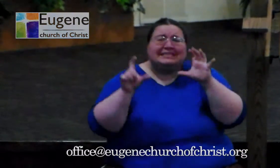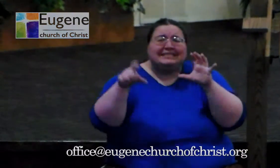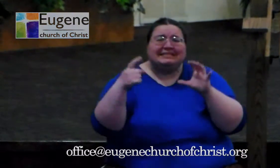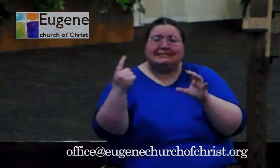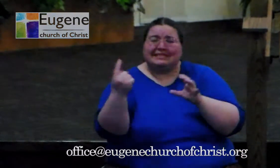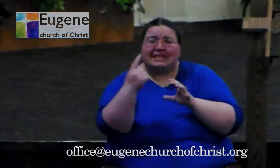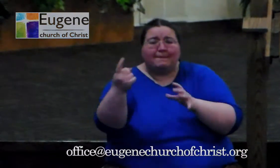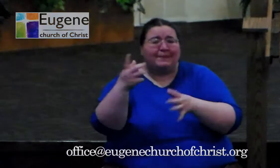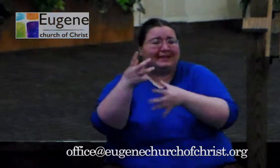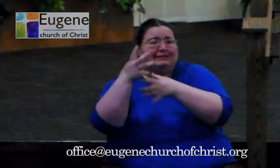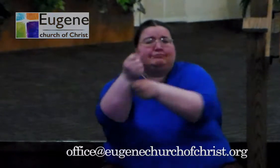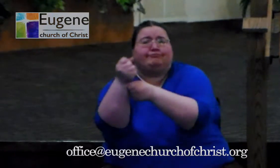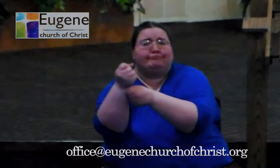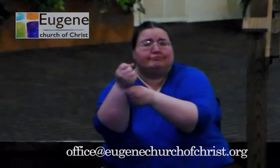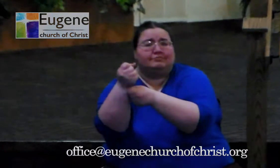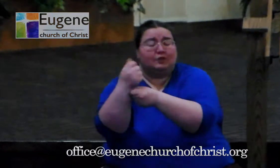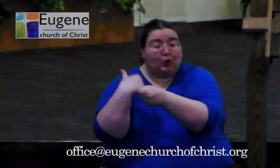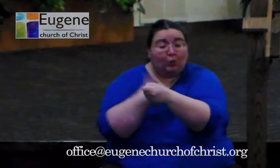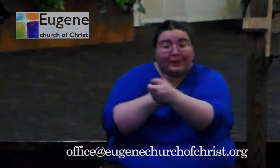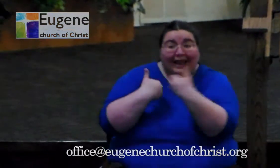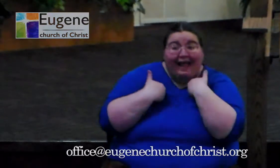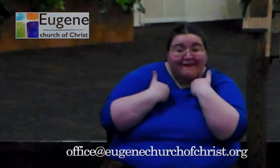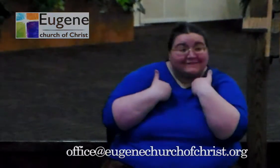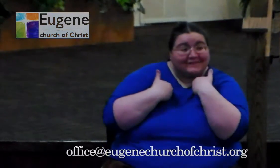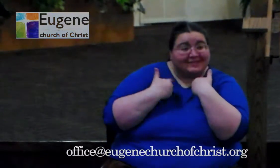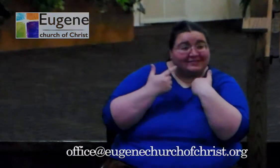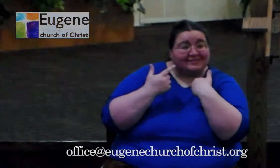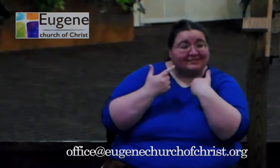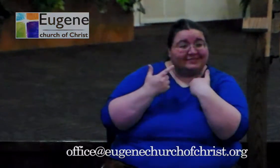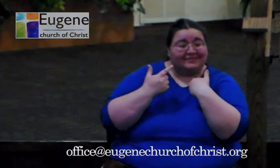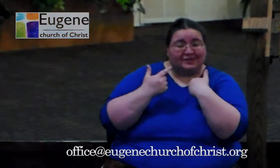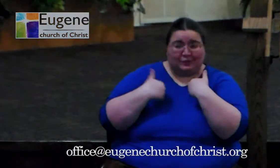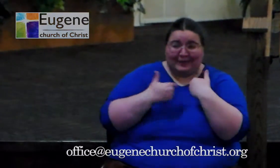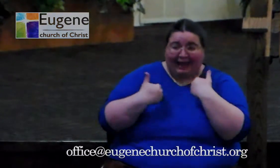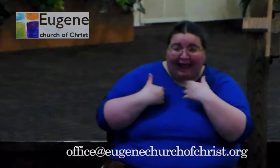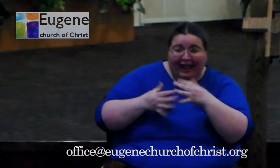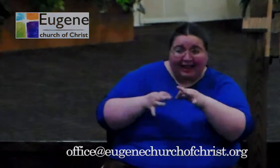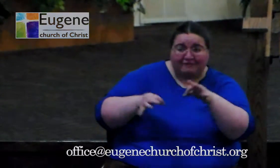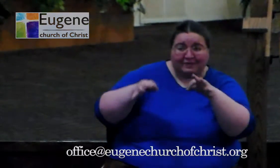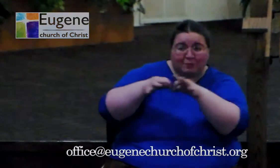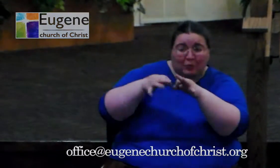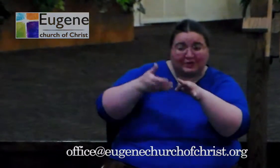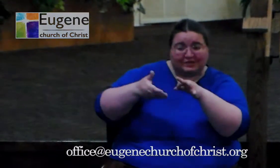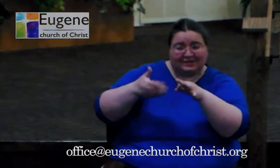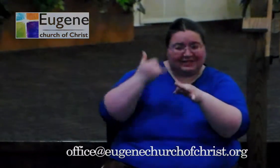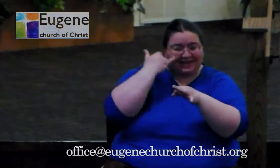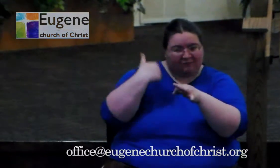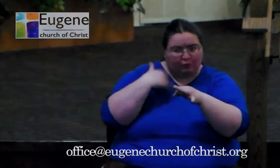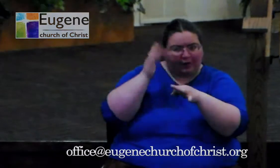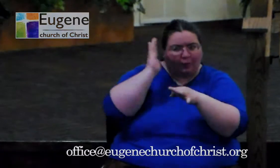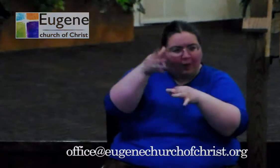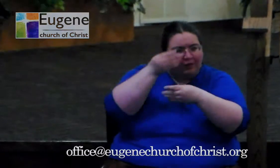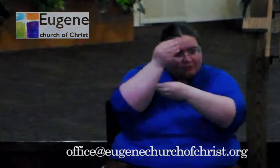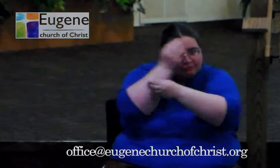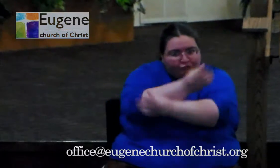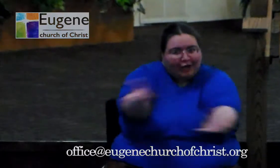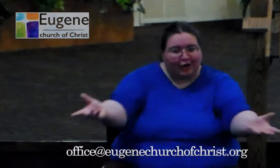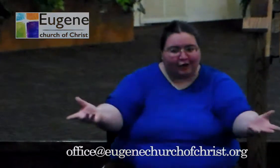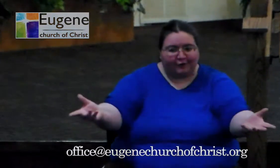have the thing that really matters if we would just share that news with them. Next slide, David. They went out and they